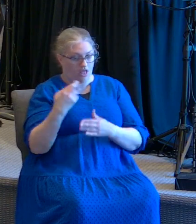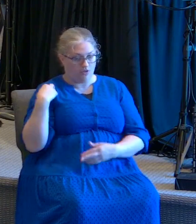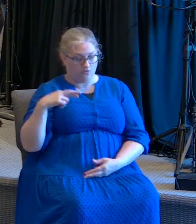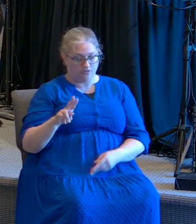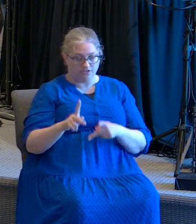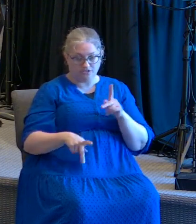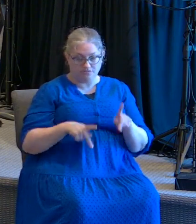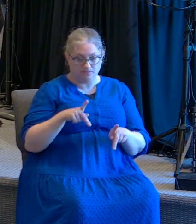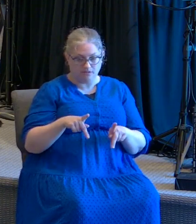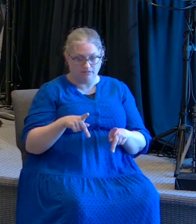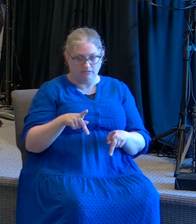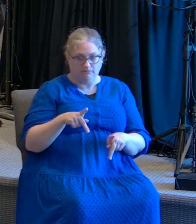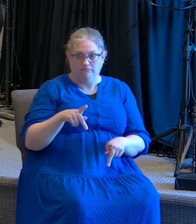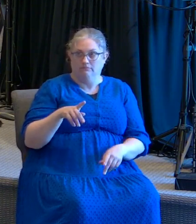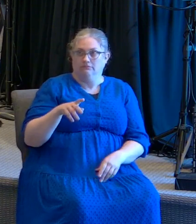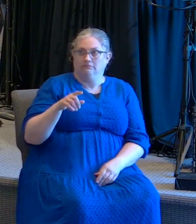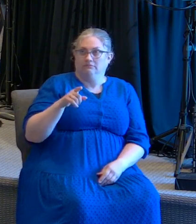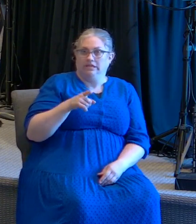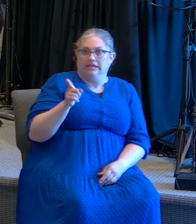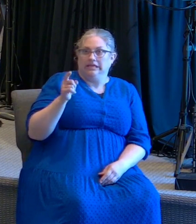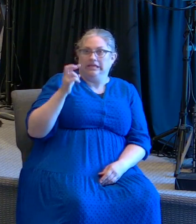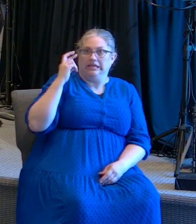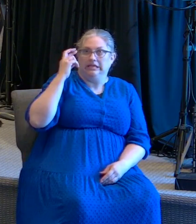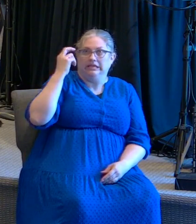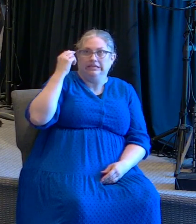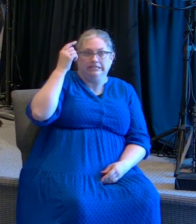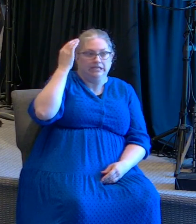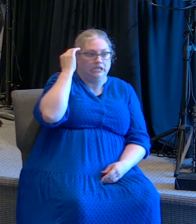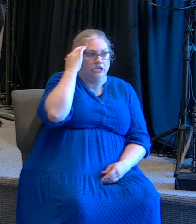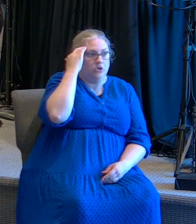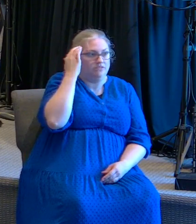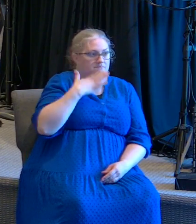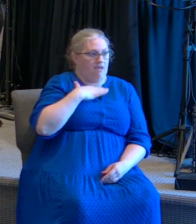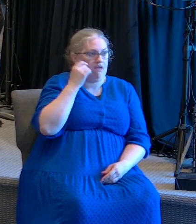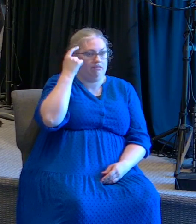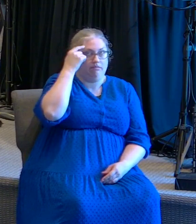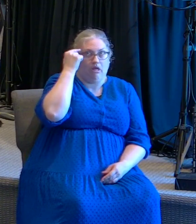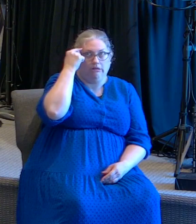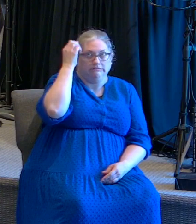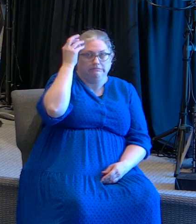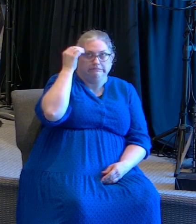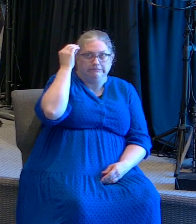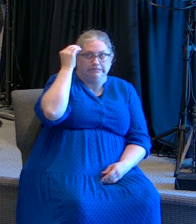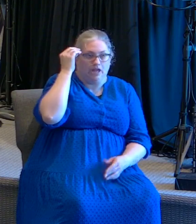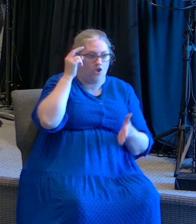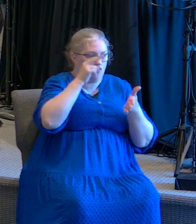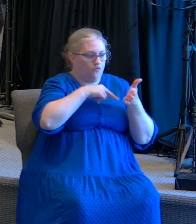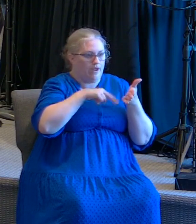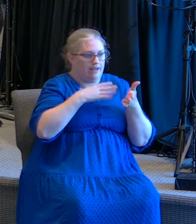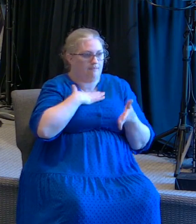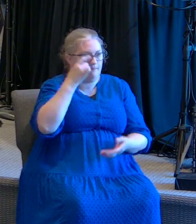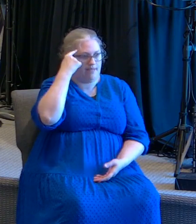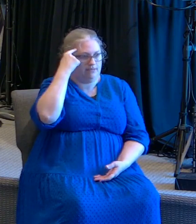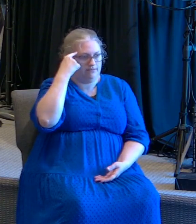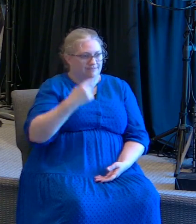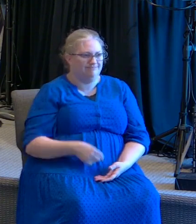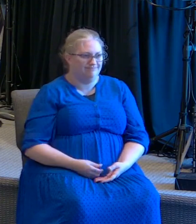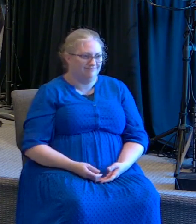He just read my mind. Y los religiosos mirando dijeron, Acaba de leerme la mente.